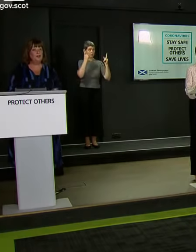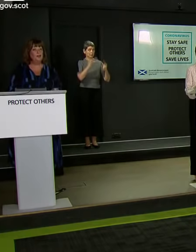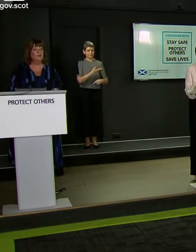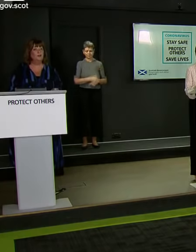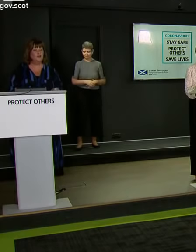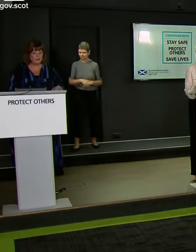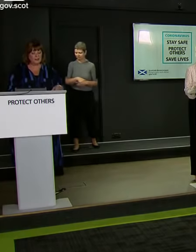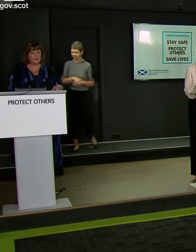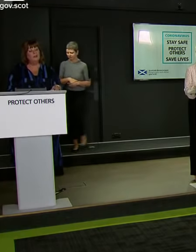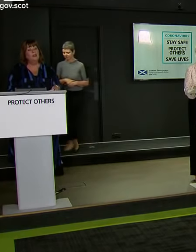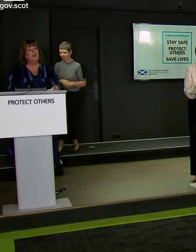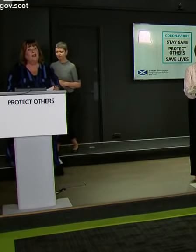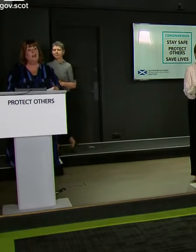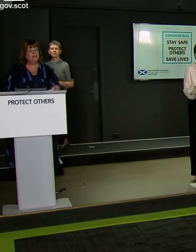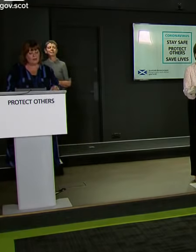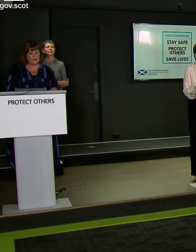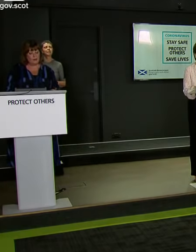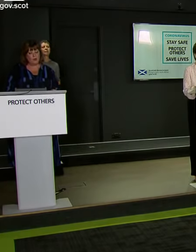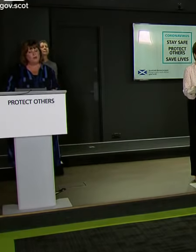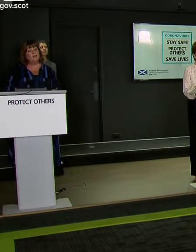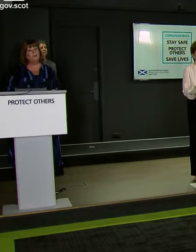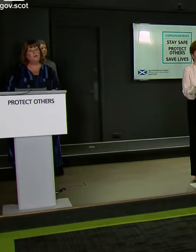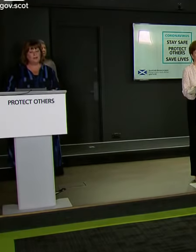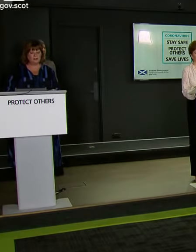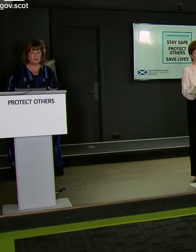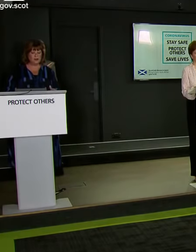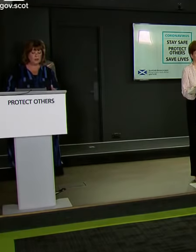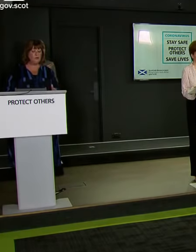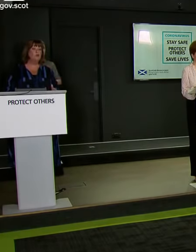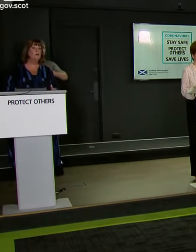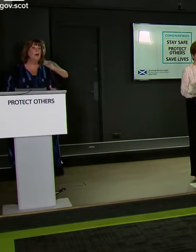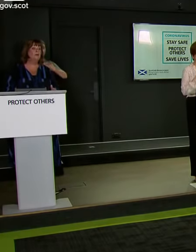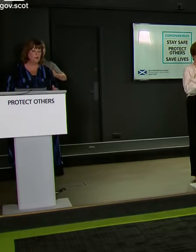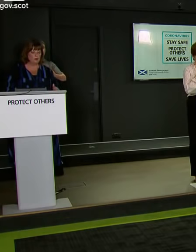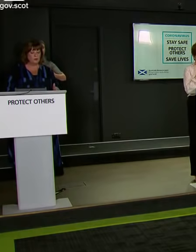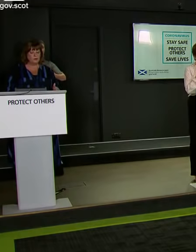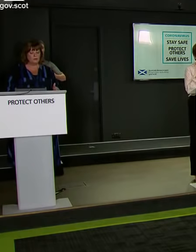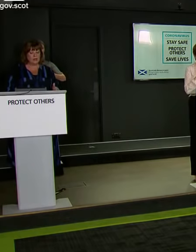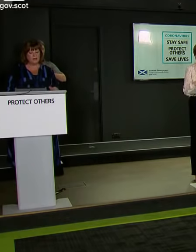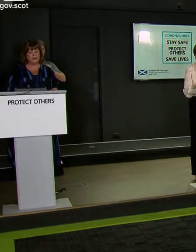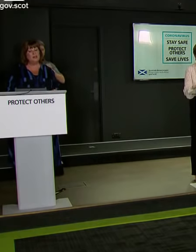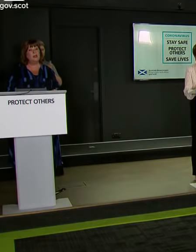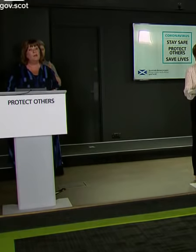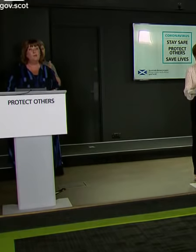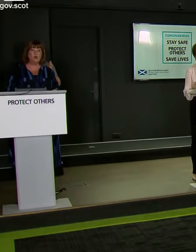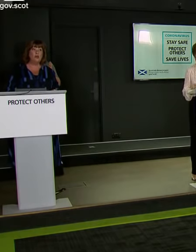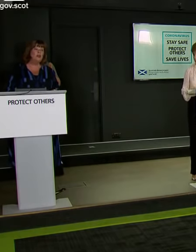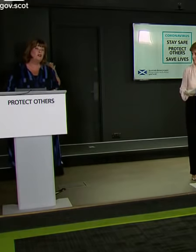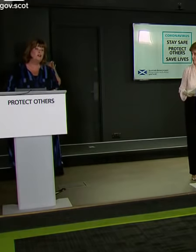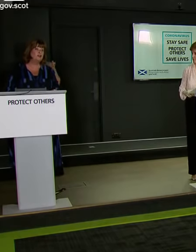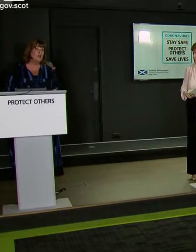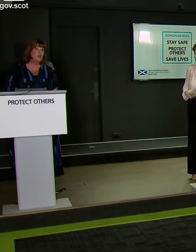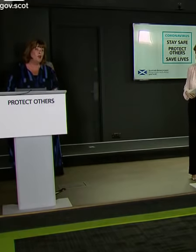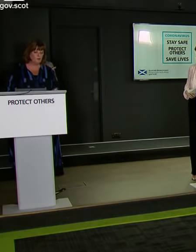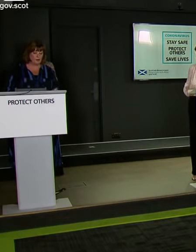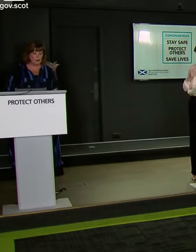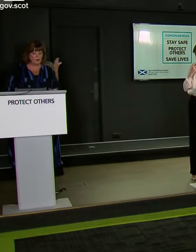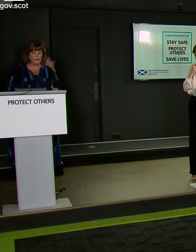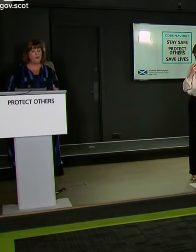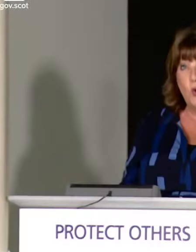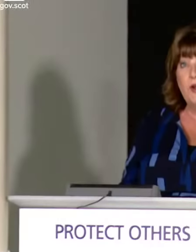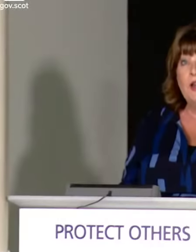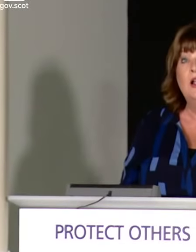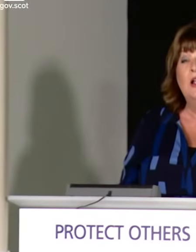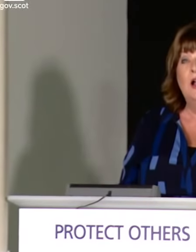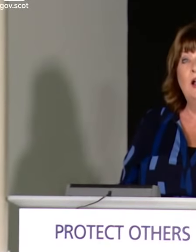Thank you, First Minister. As we move into Phase 3 of the route map, we will now see yet more areas of the